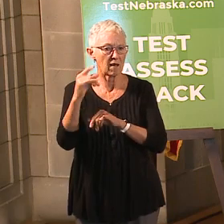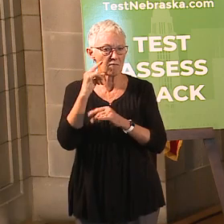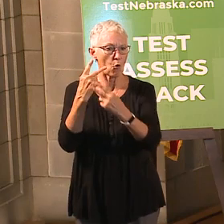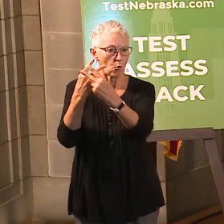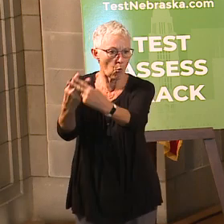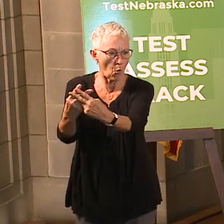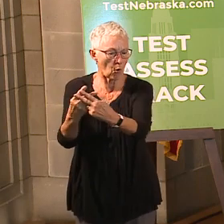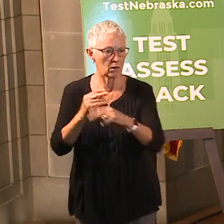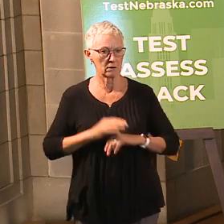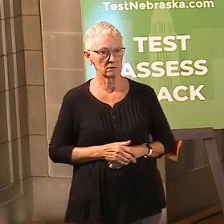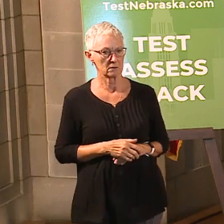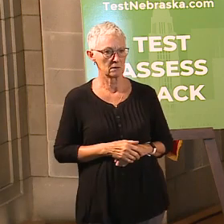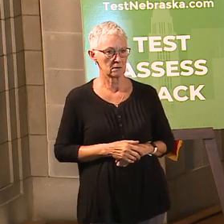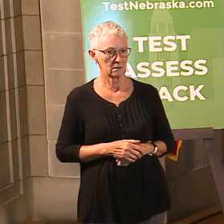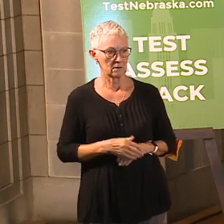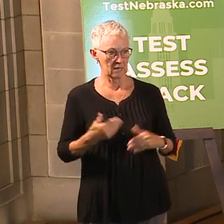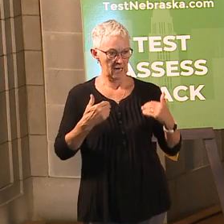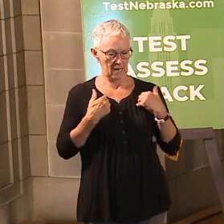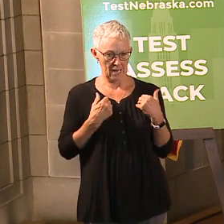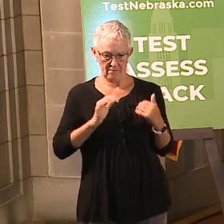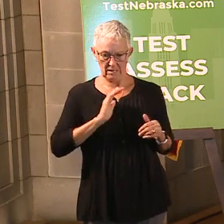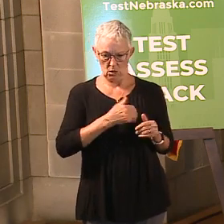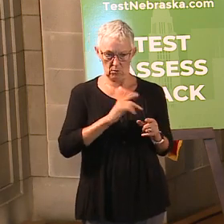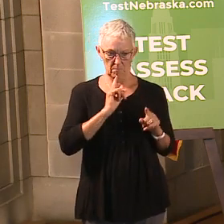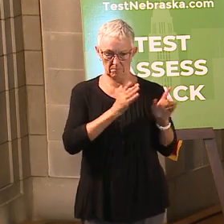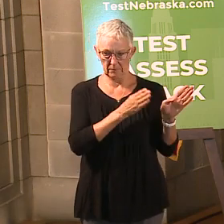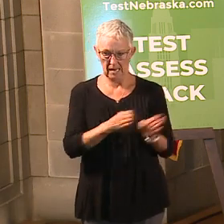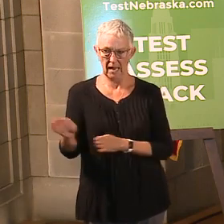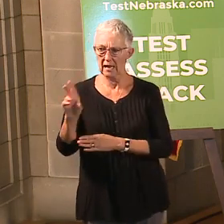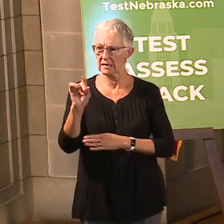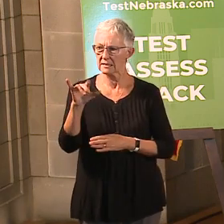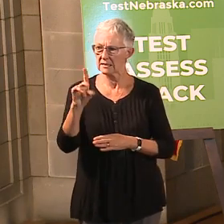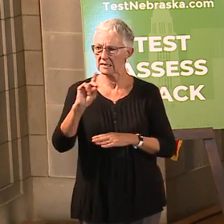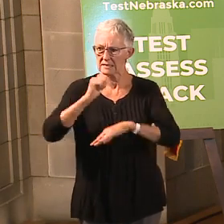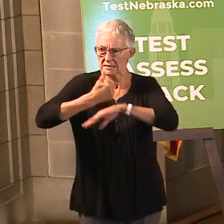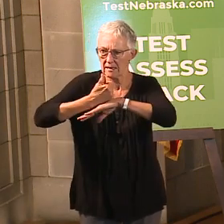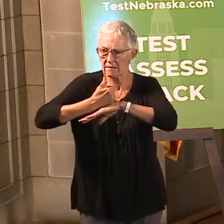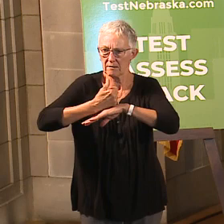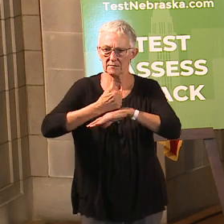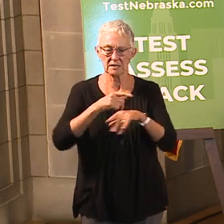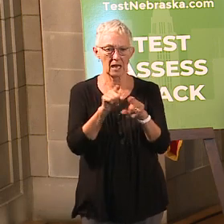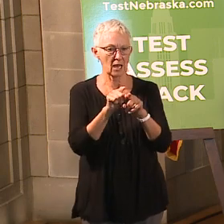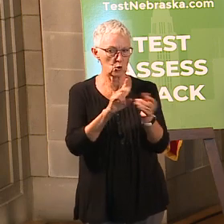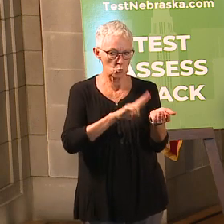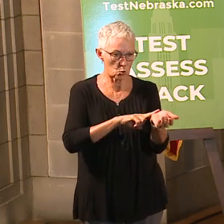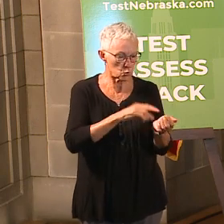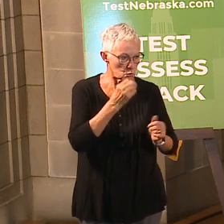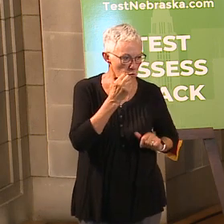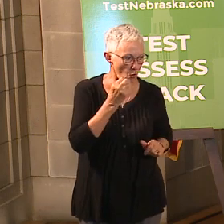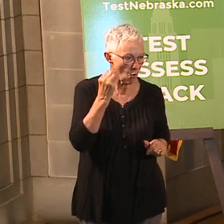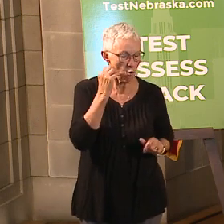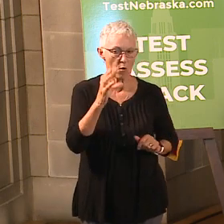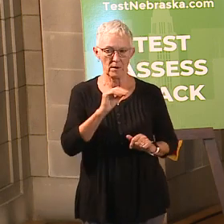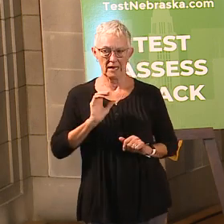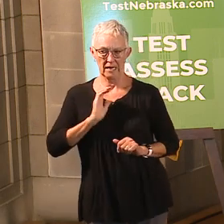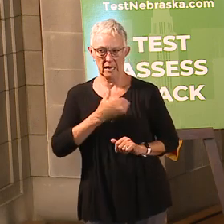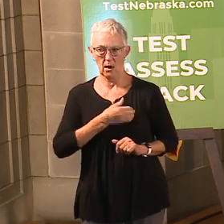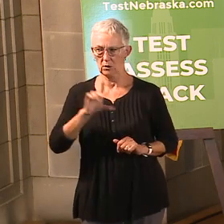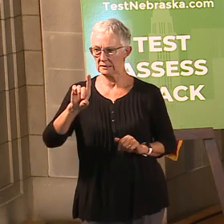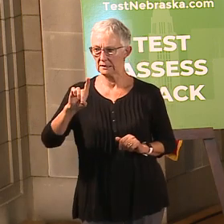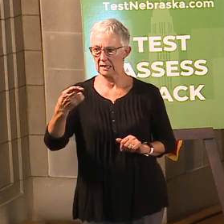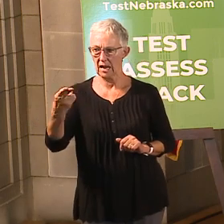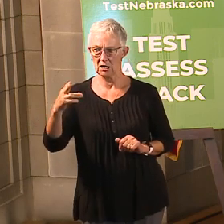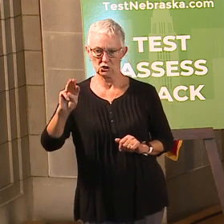the last two were, we had our plans that we put in place around things like long-term care facilities and, of course, our directed health measures. Those are,